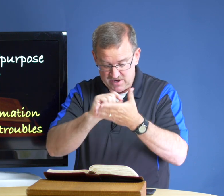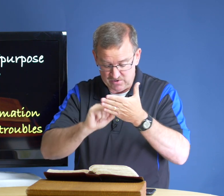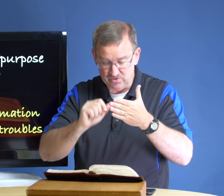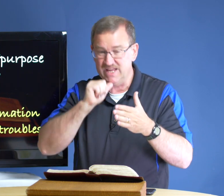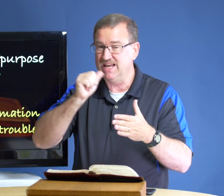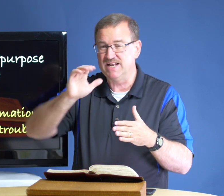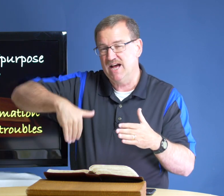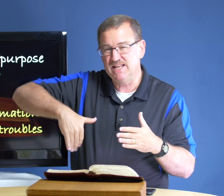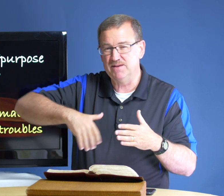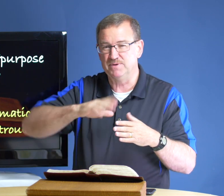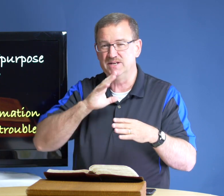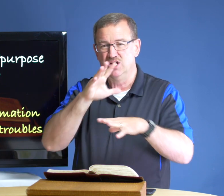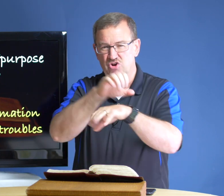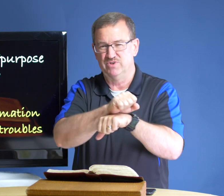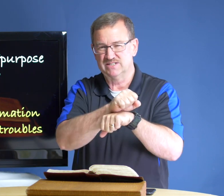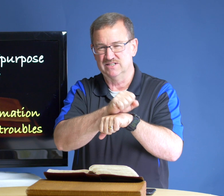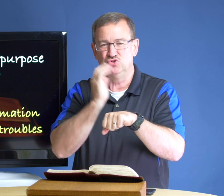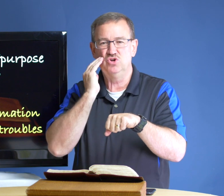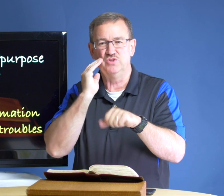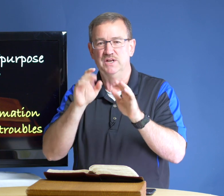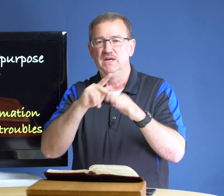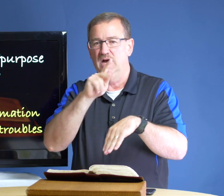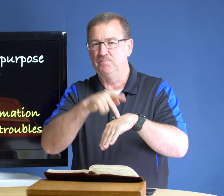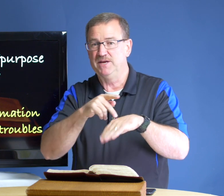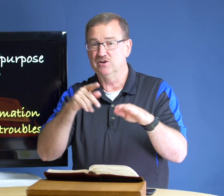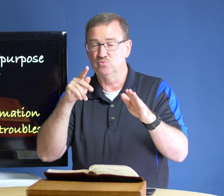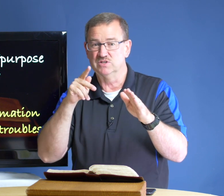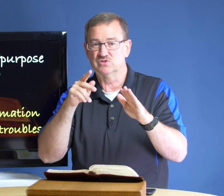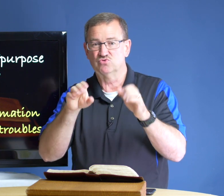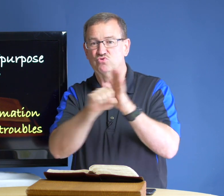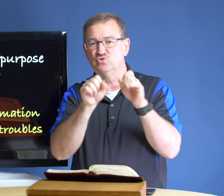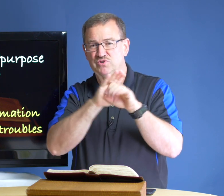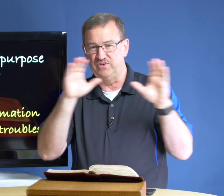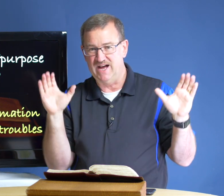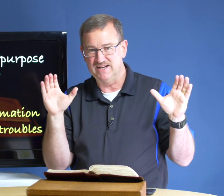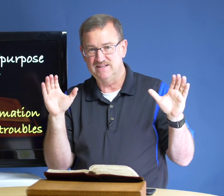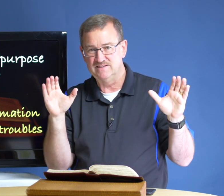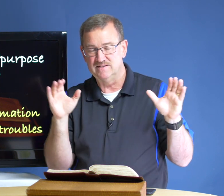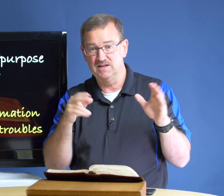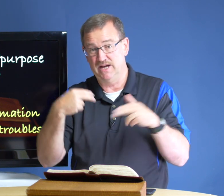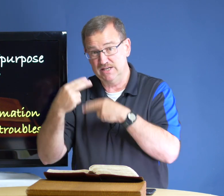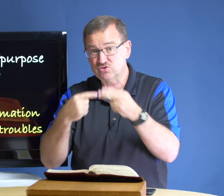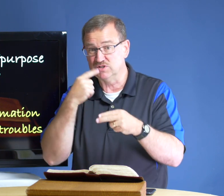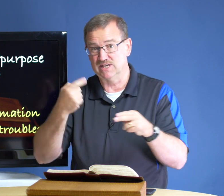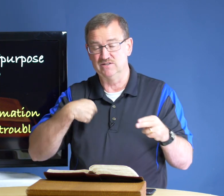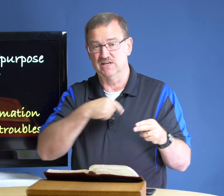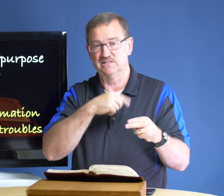he wrote he had not yet been arrested you know that uh peter was crucified uh history tells us